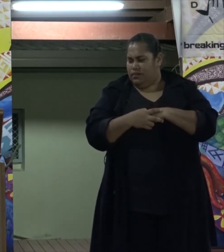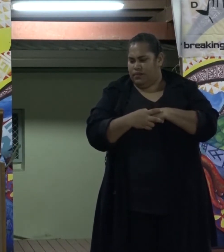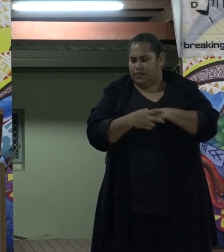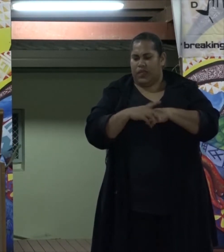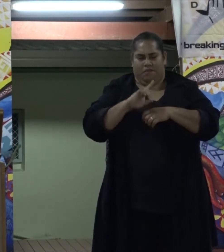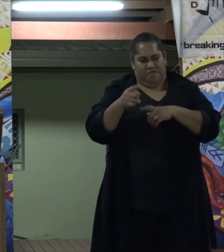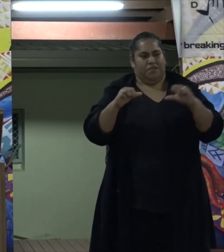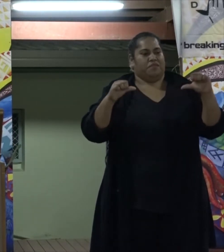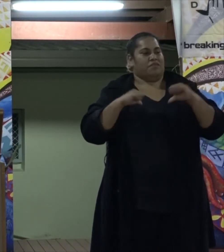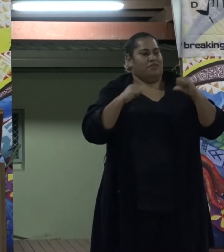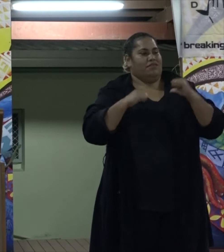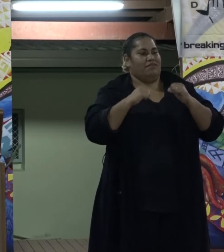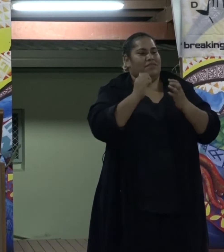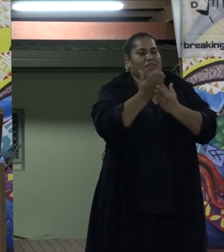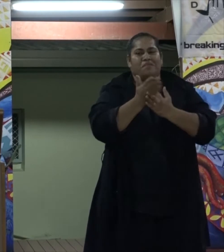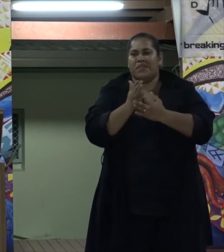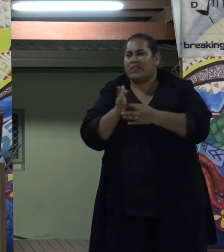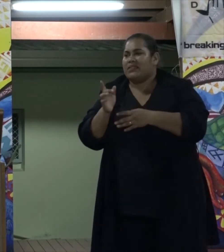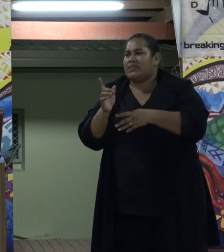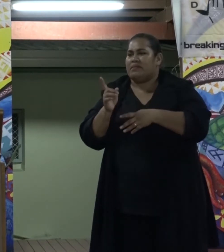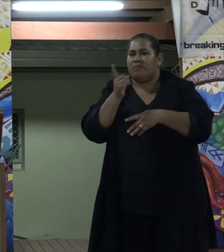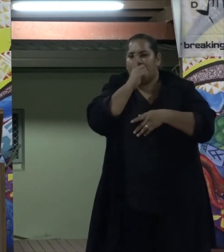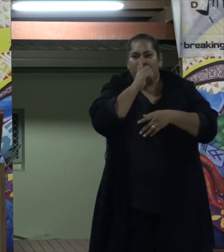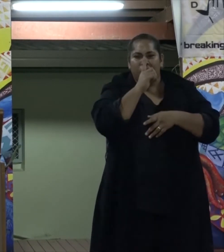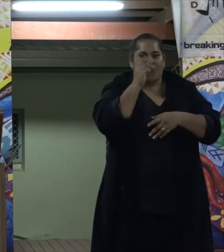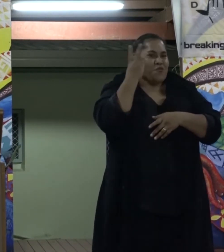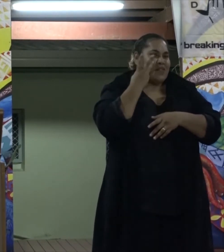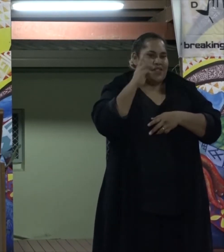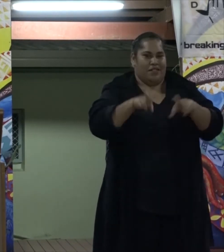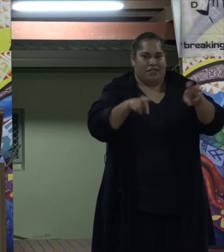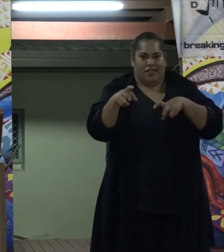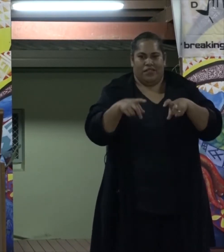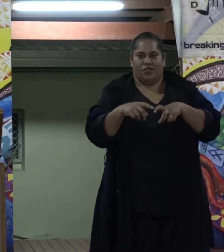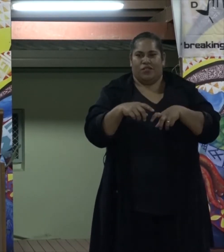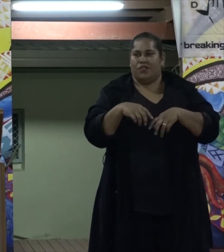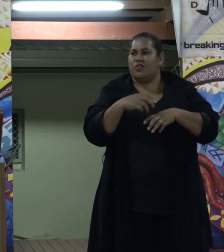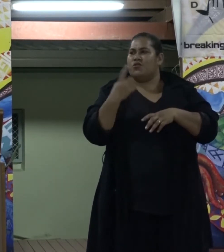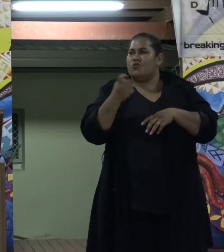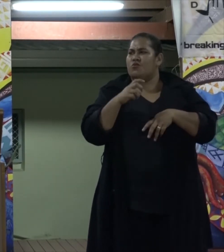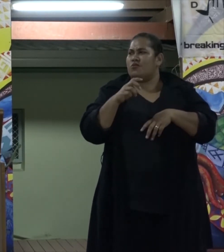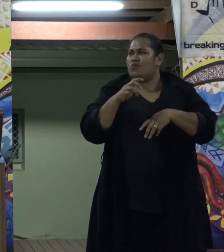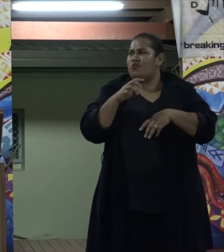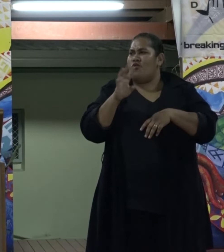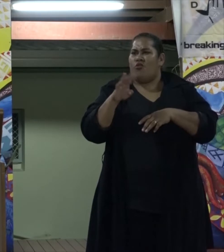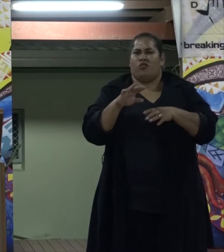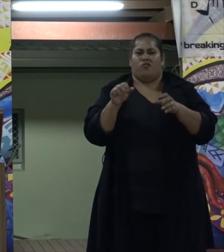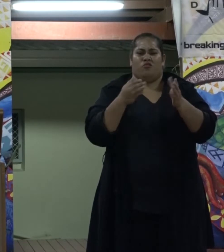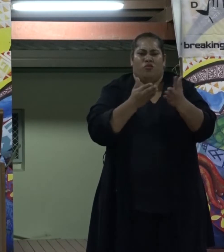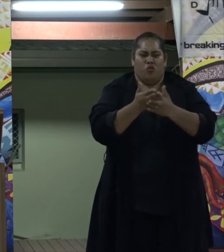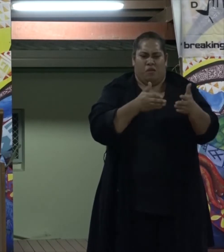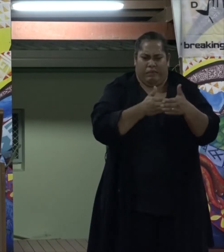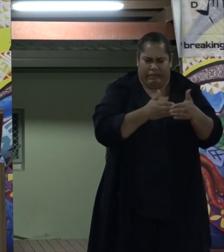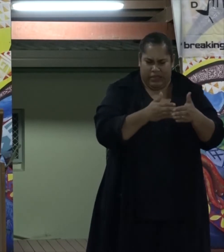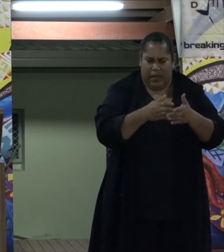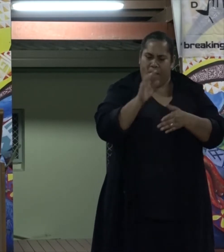I am proud to be amongst a handful of athletic Indo-Fijian women who rise beyond such hurdles. Running and fitness